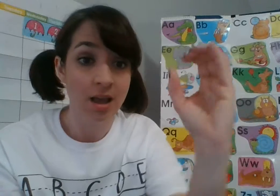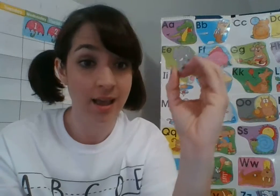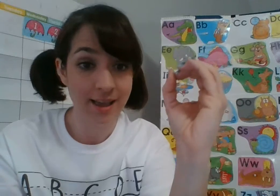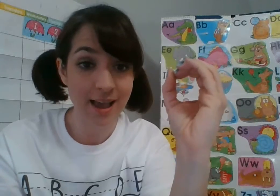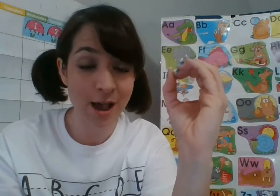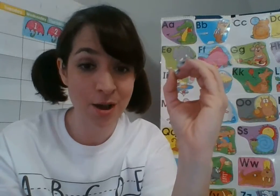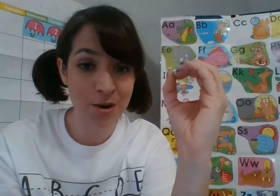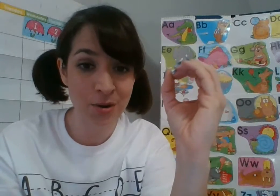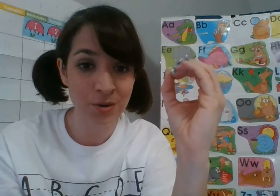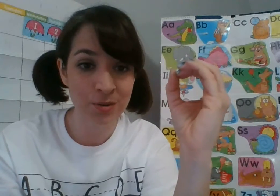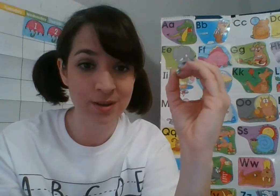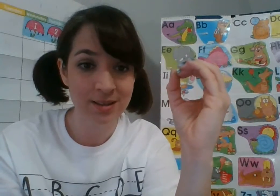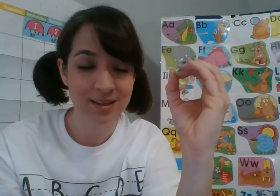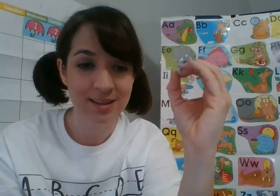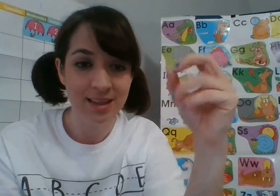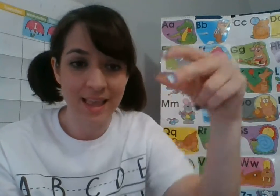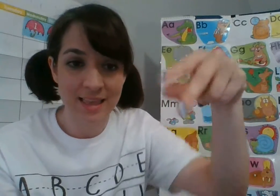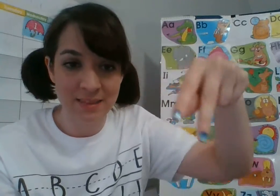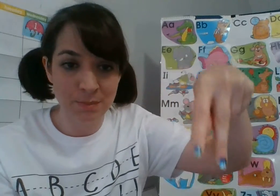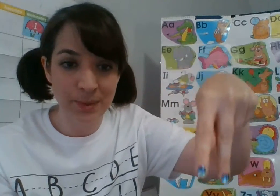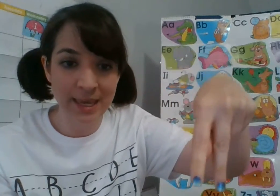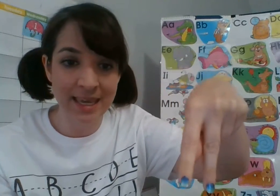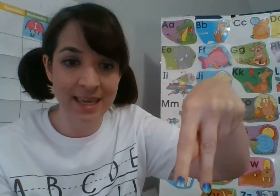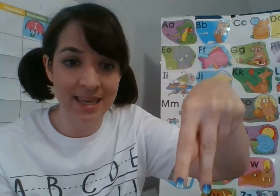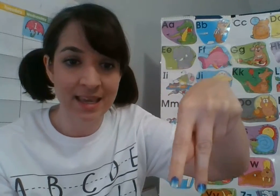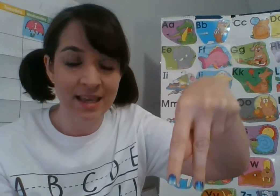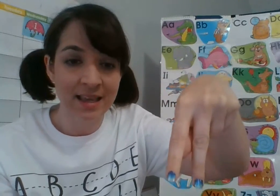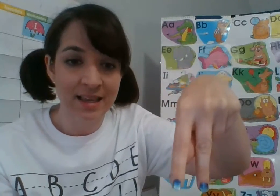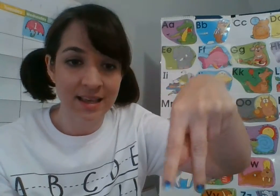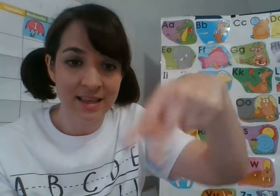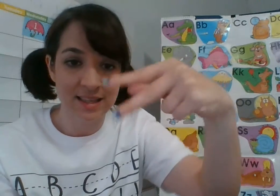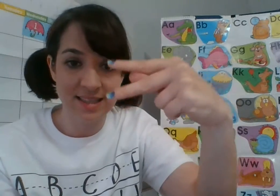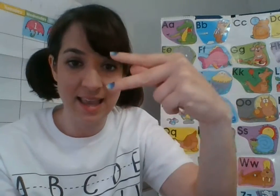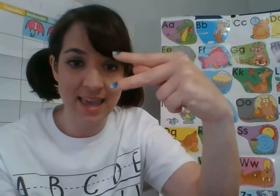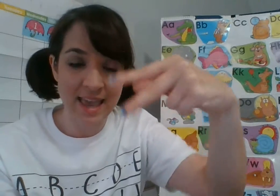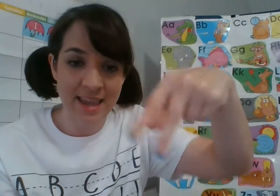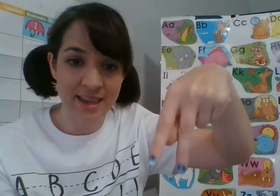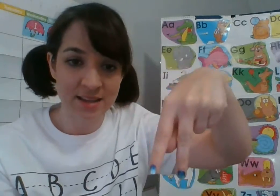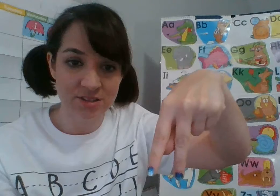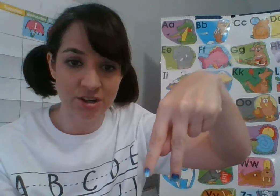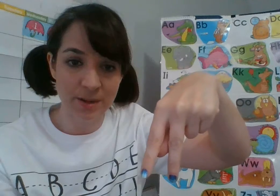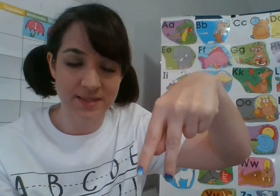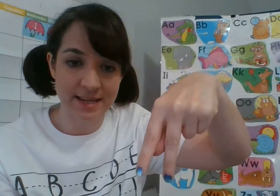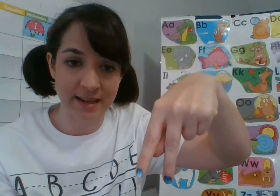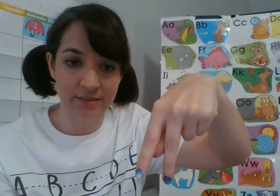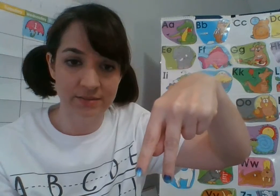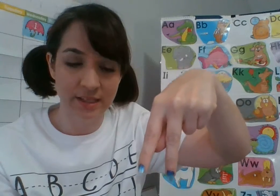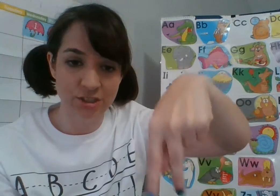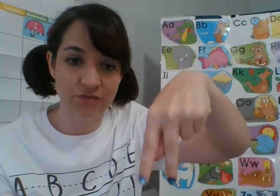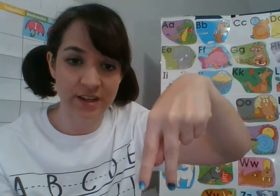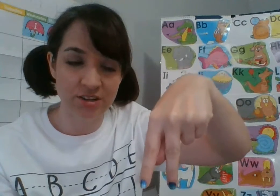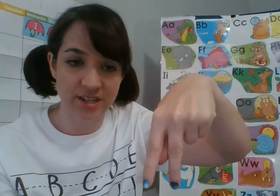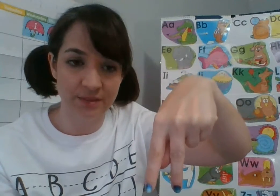O, and then P is that K turned upside down, like two fingers down.